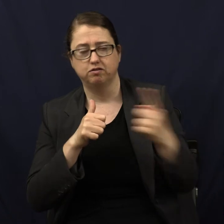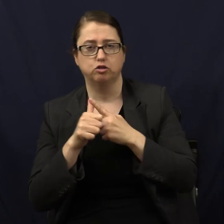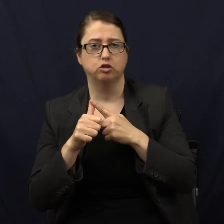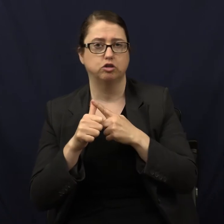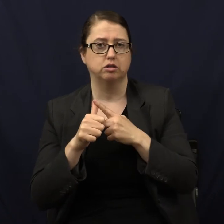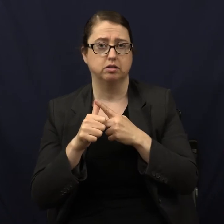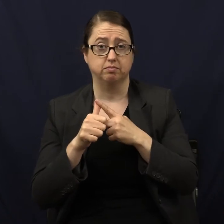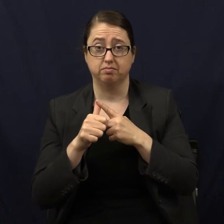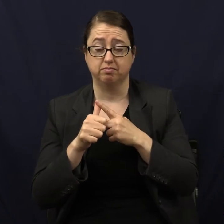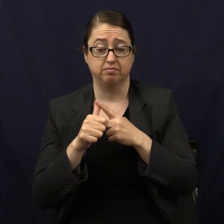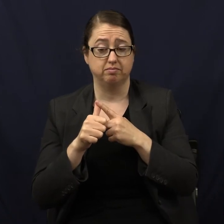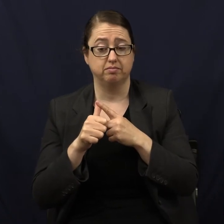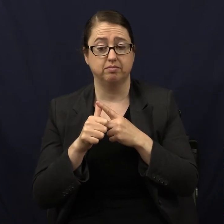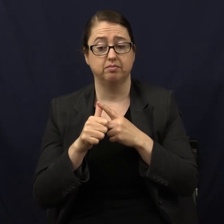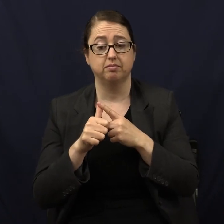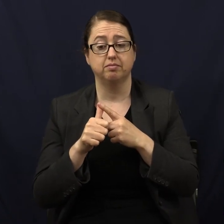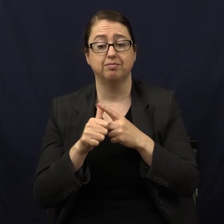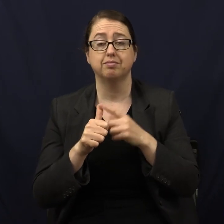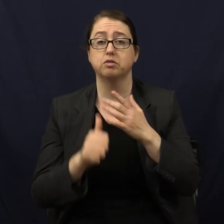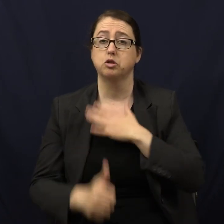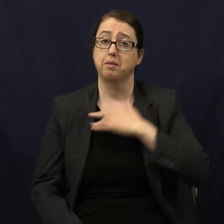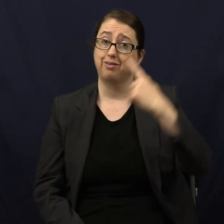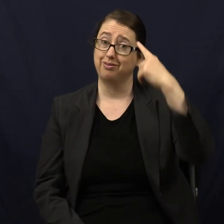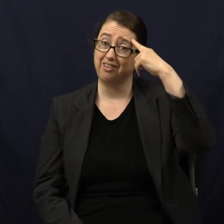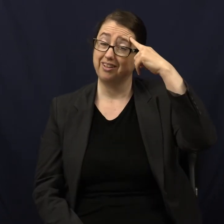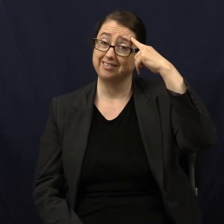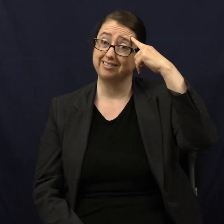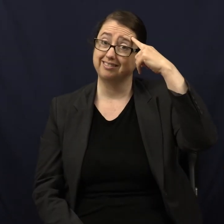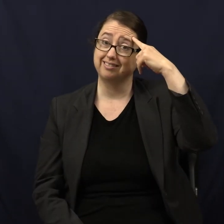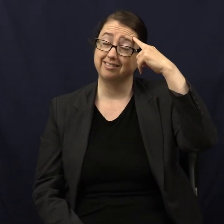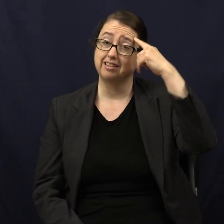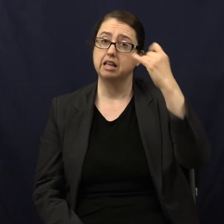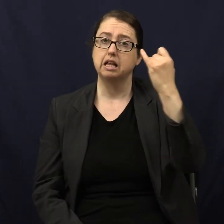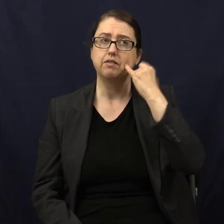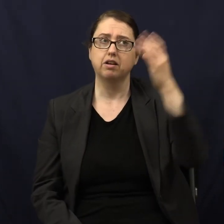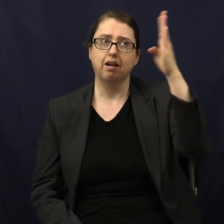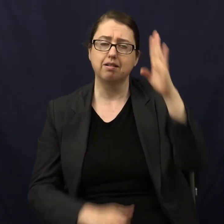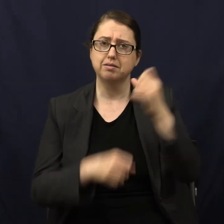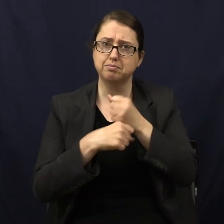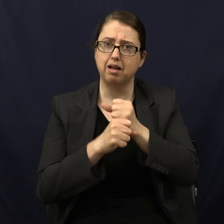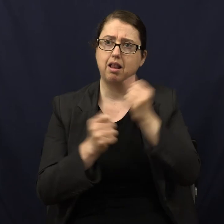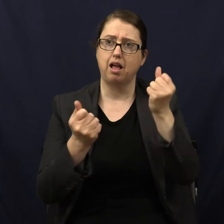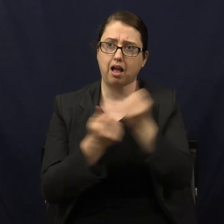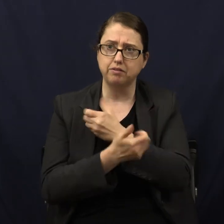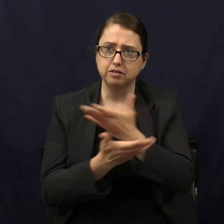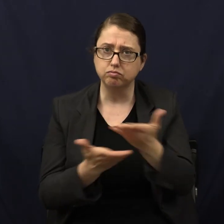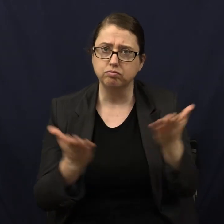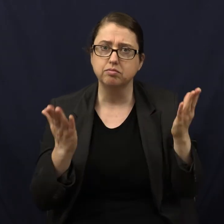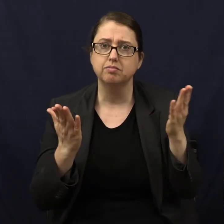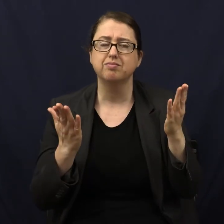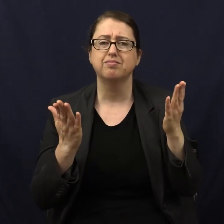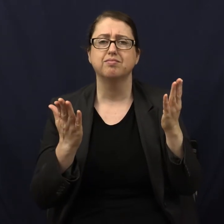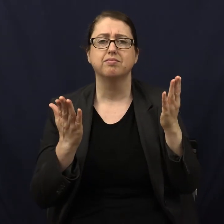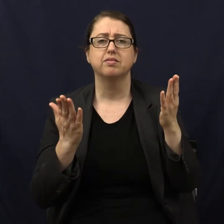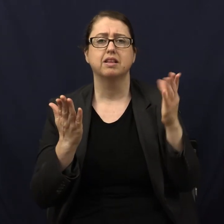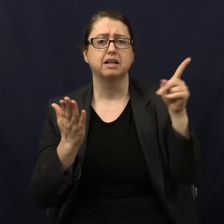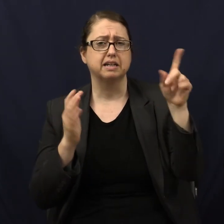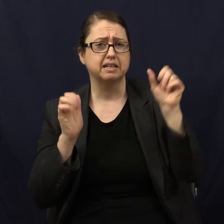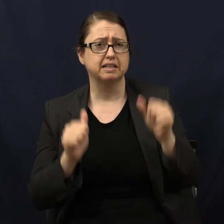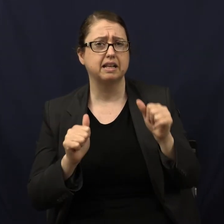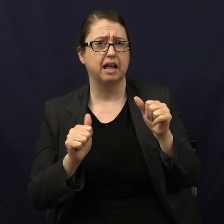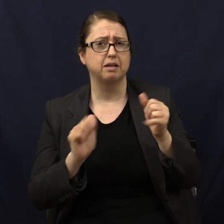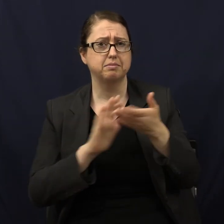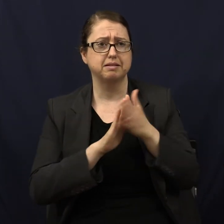No question. No argument. So here's my thought. If God truly created everything, couldn't he be like your